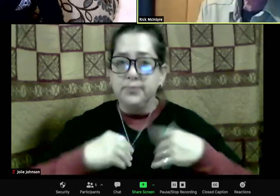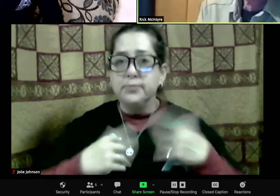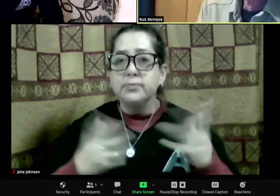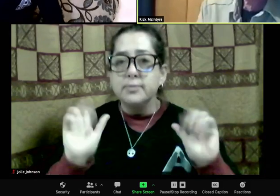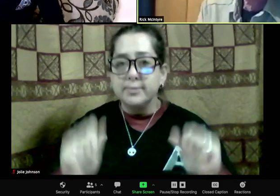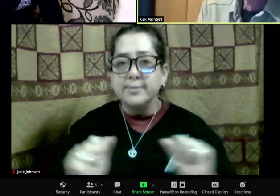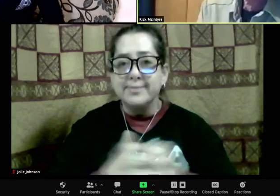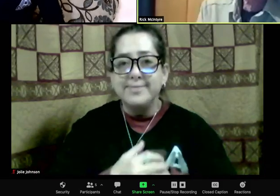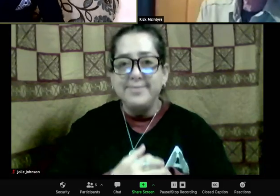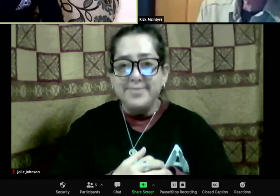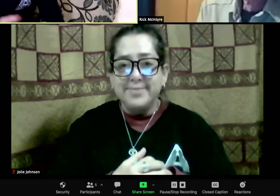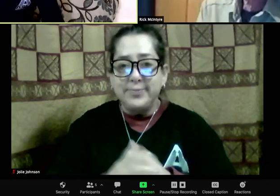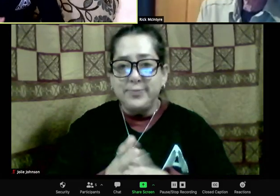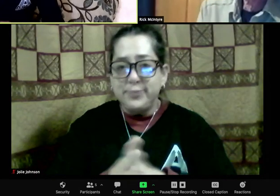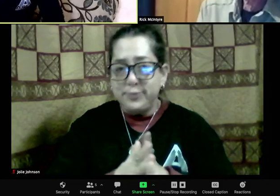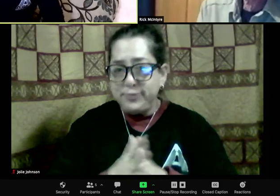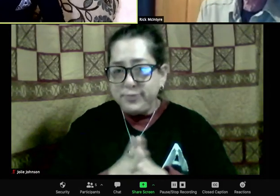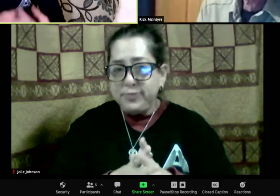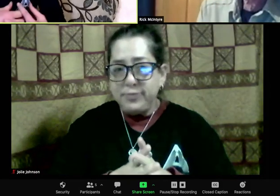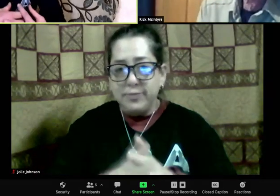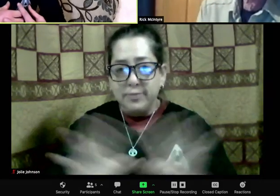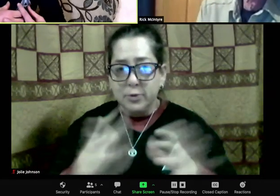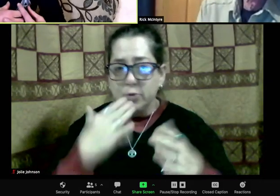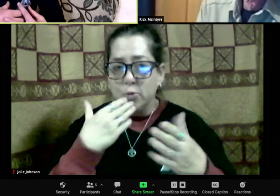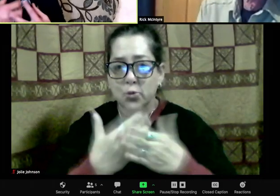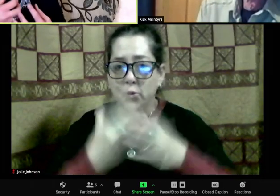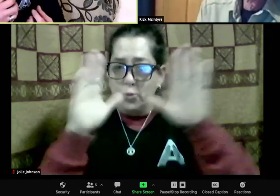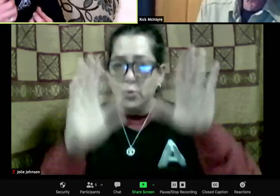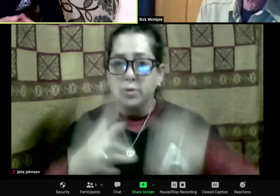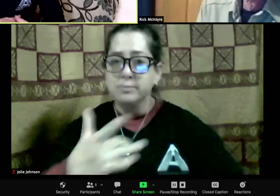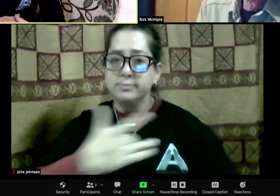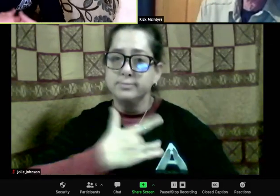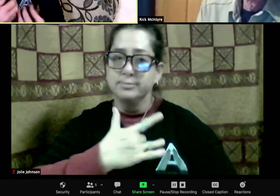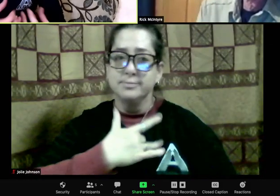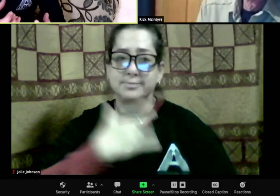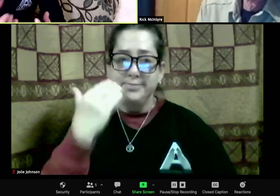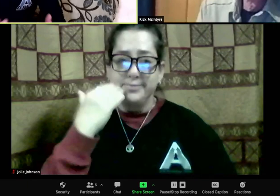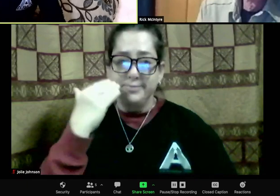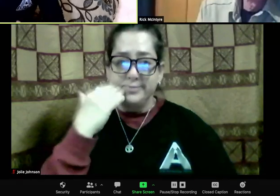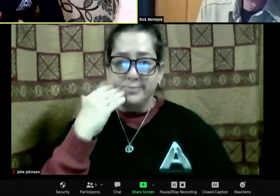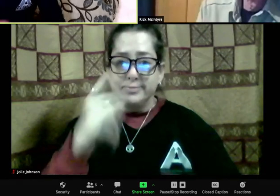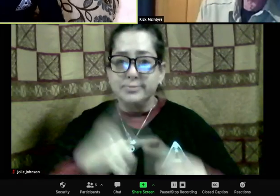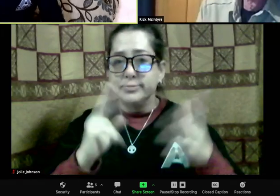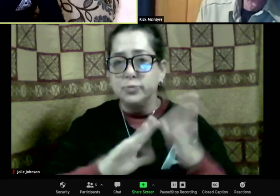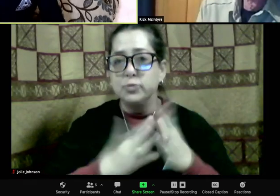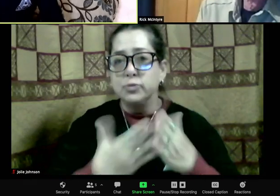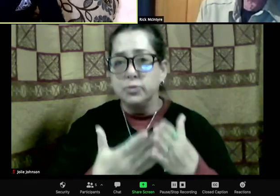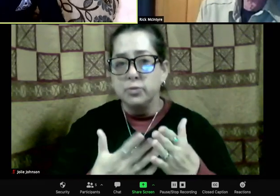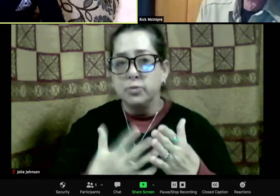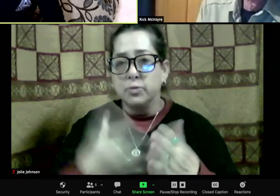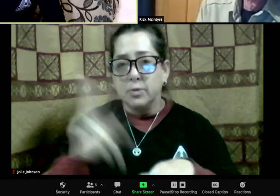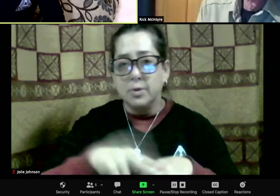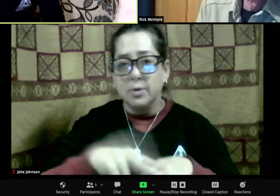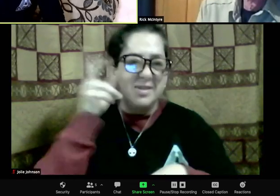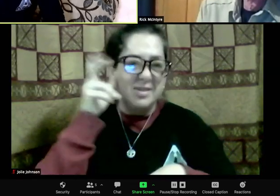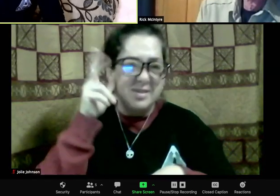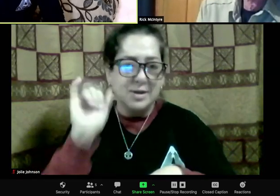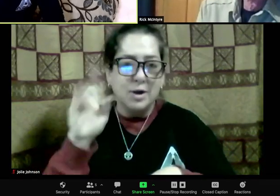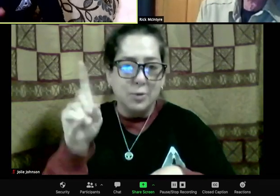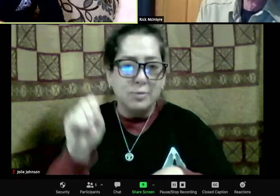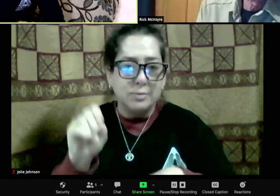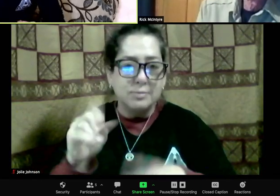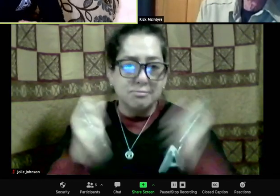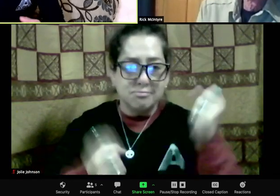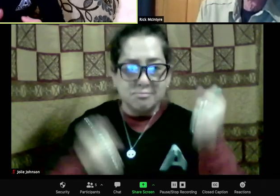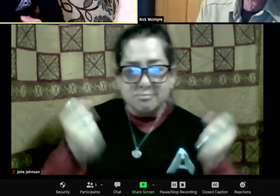I cannot, I don't want to mention which wolf it was, but it was one of our most famous wolves who died, and people were just so heartbroken